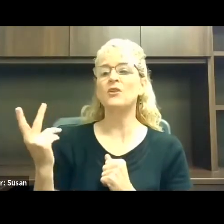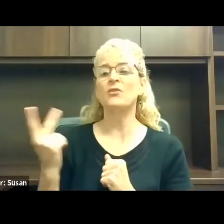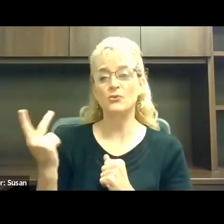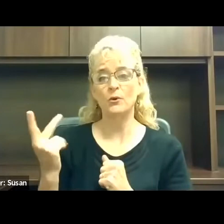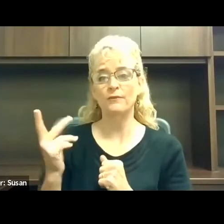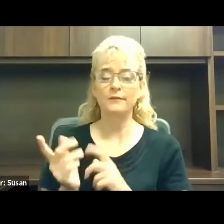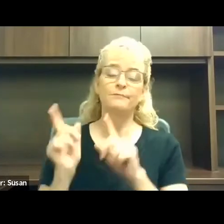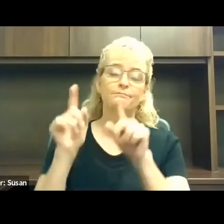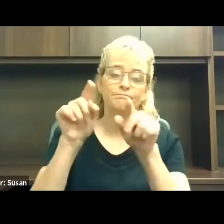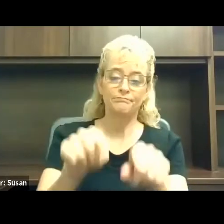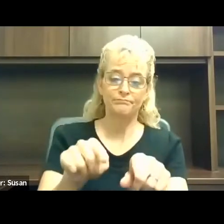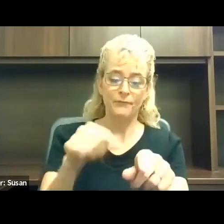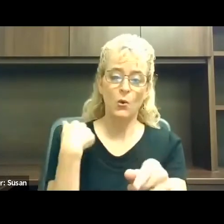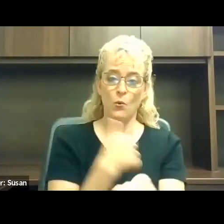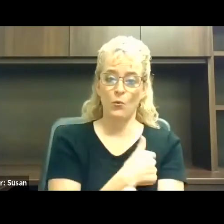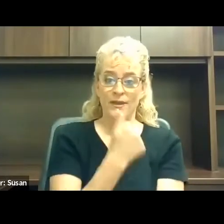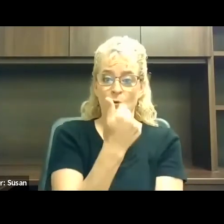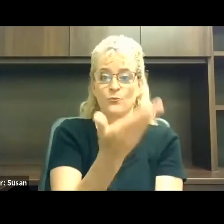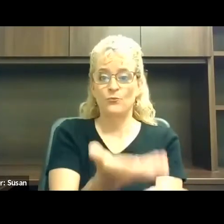Uh,